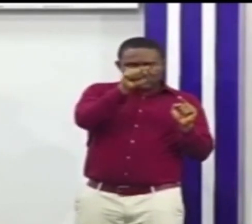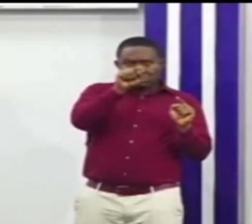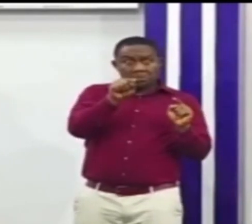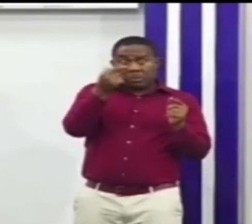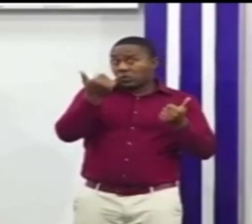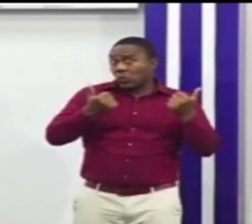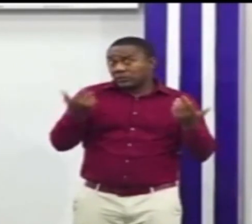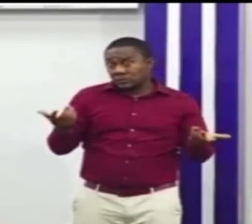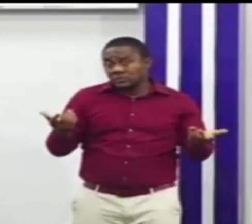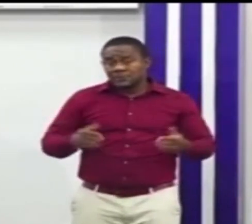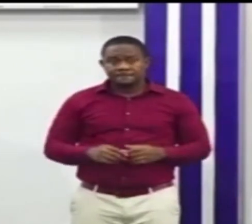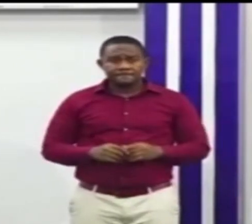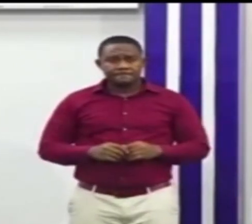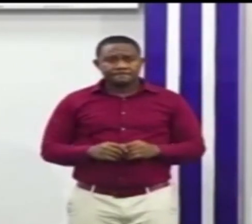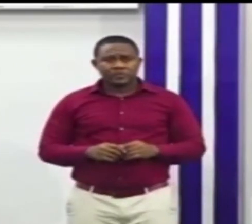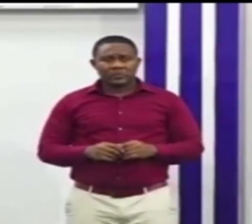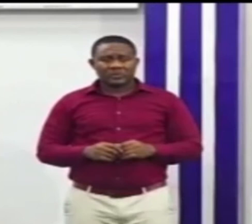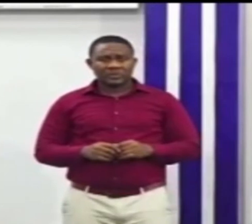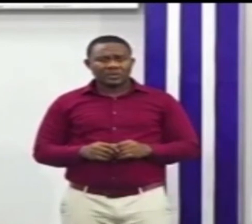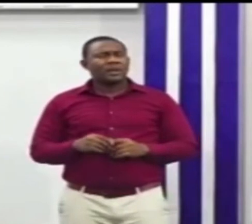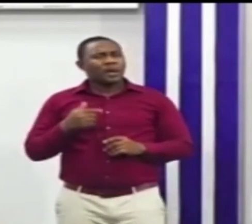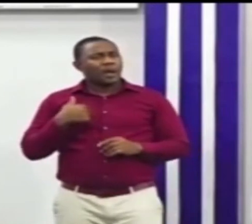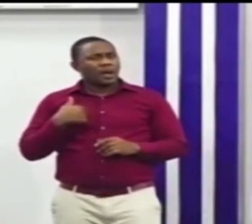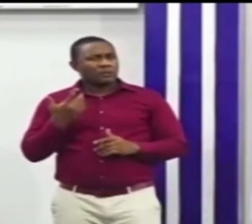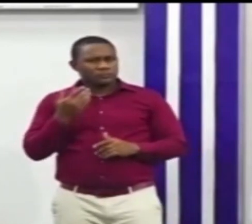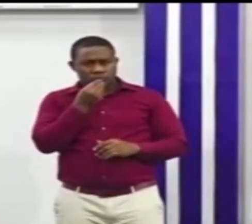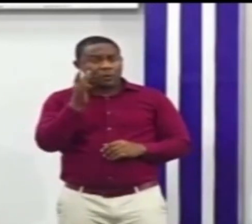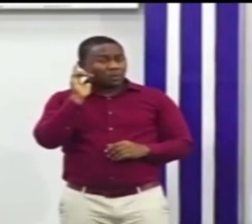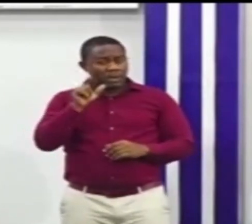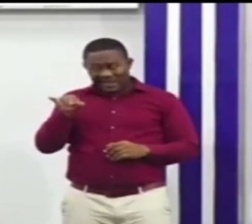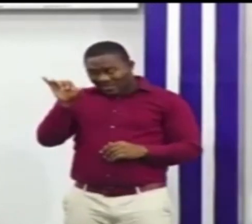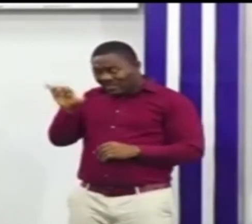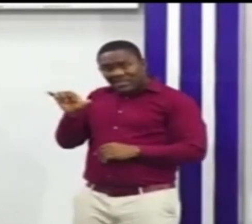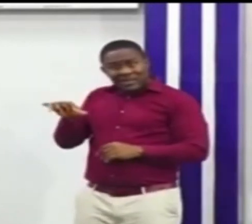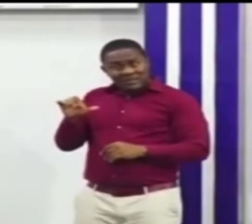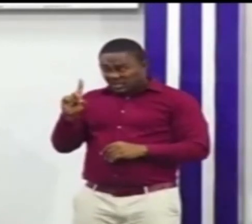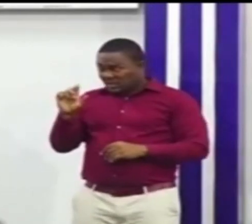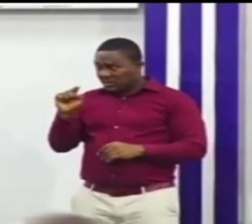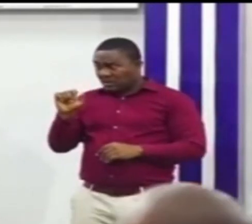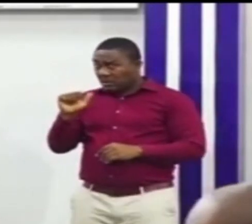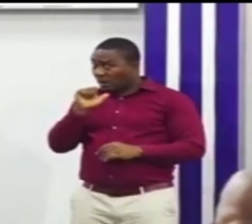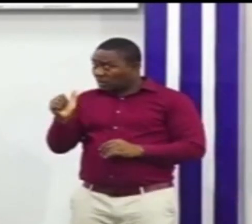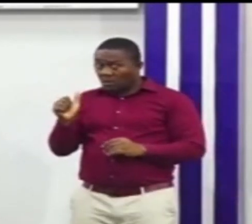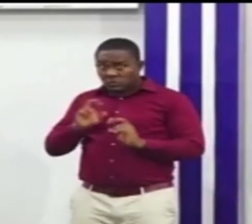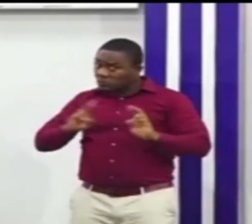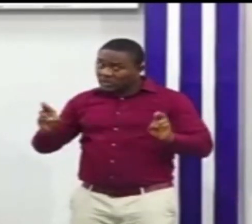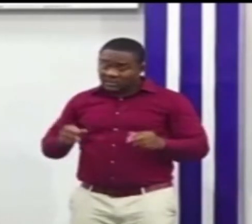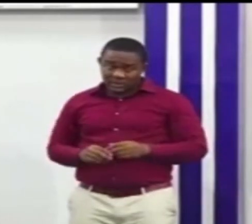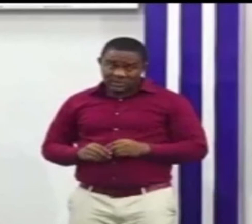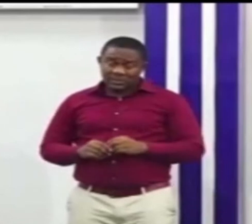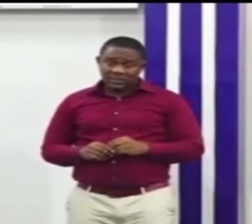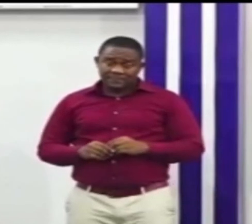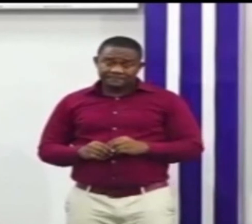This data I will explain later why it is not really available The proxy next to it is the